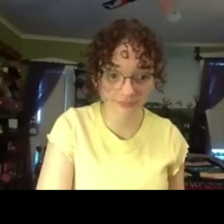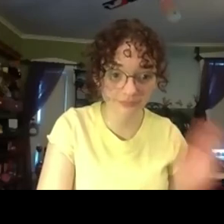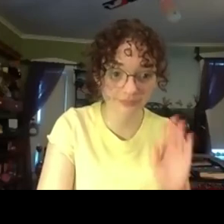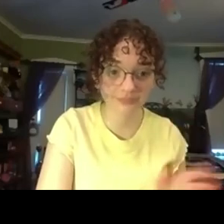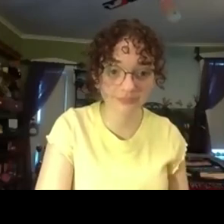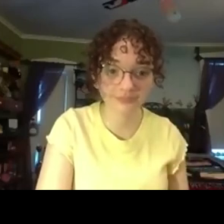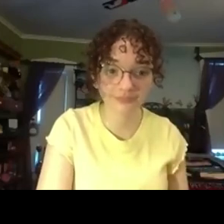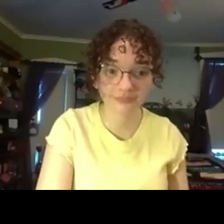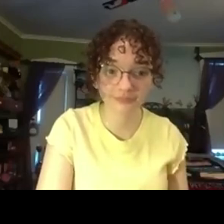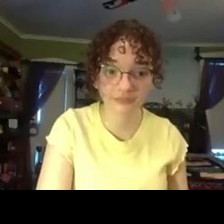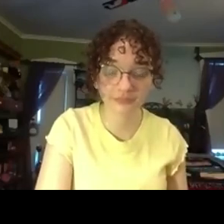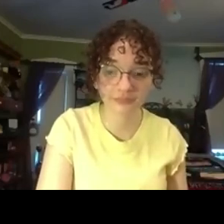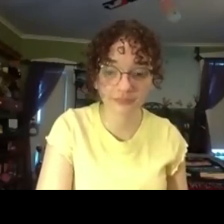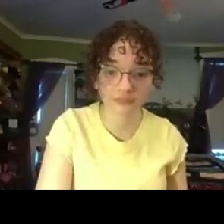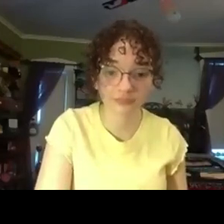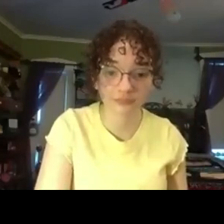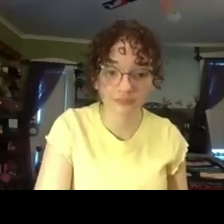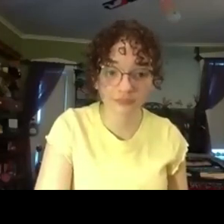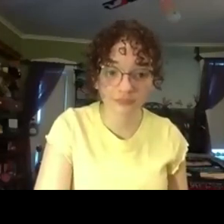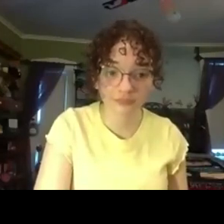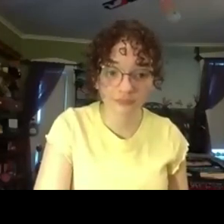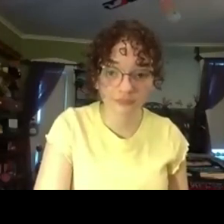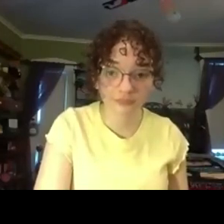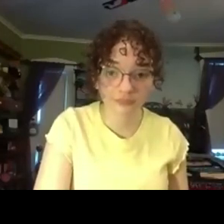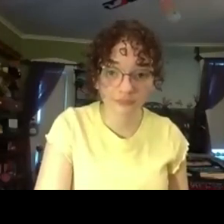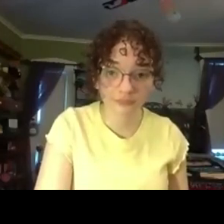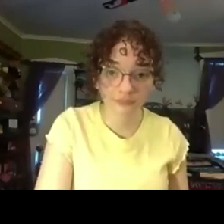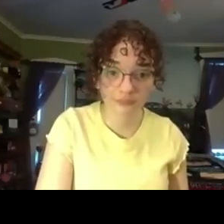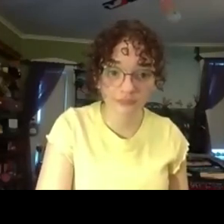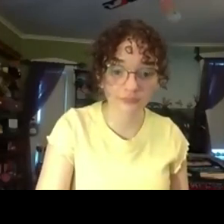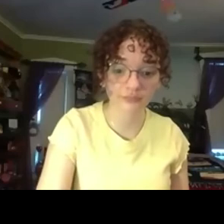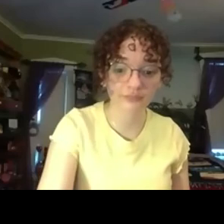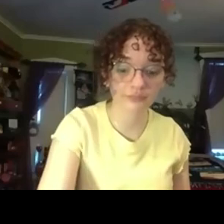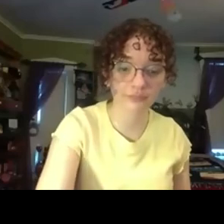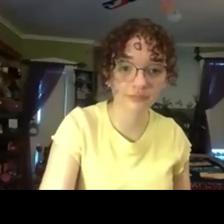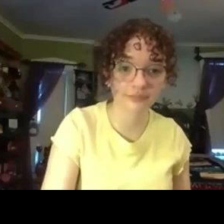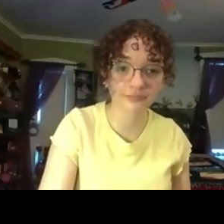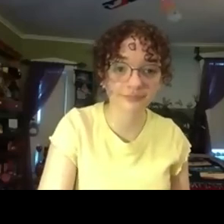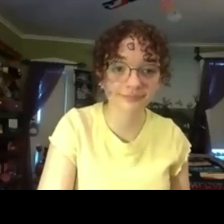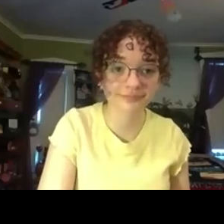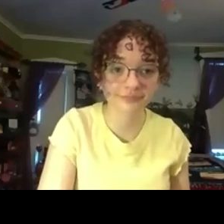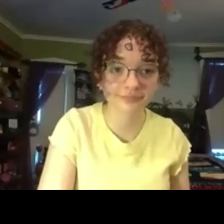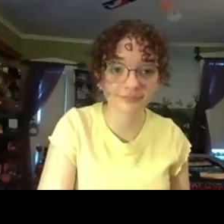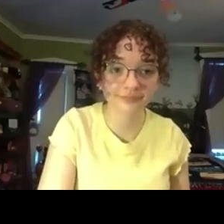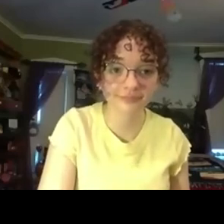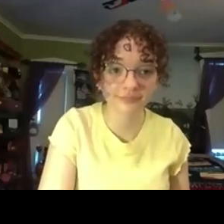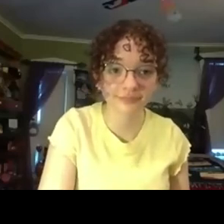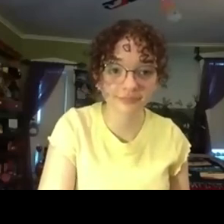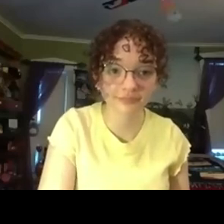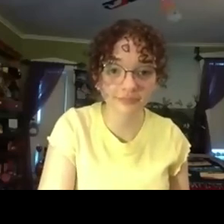uh go right ahead and and and talk to read about being an interpreter we don't have everybody's video but we can hear